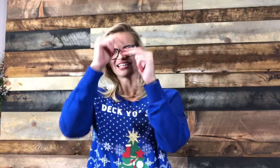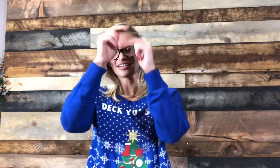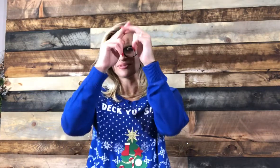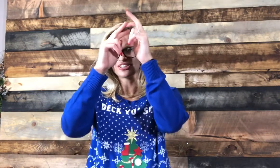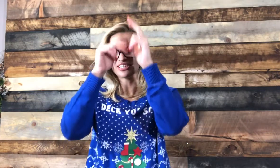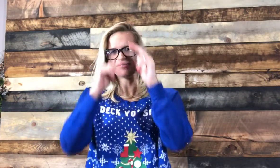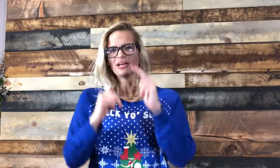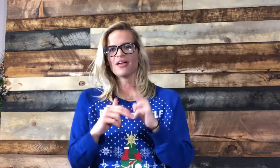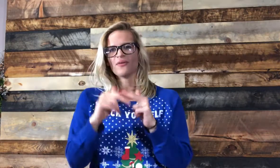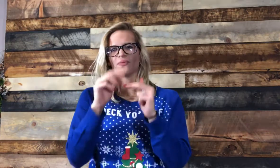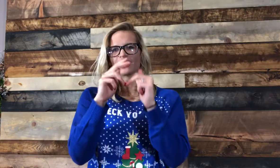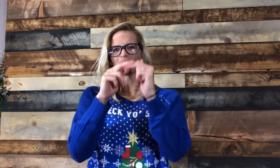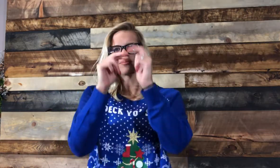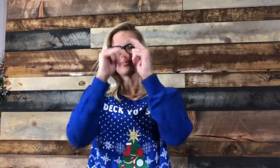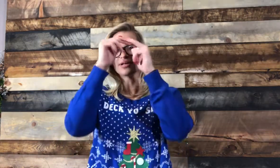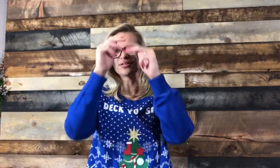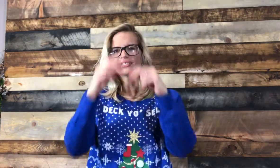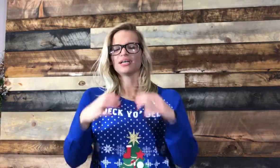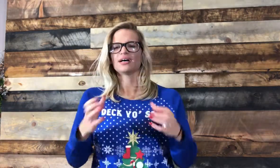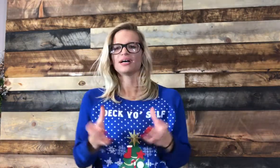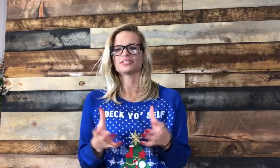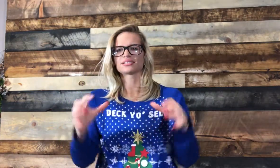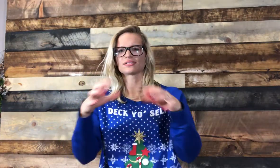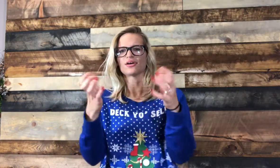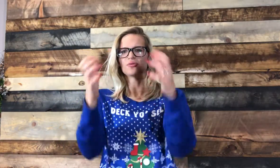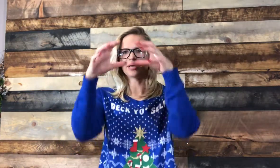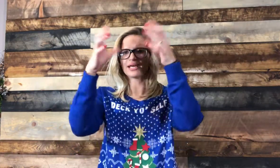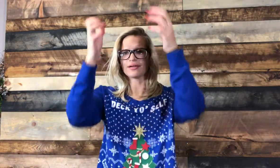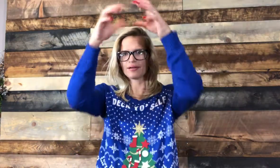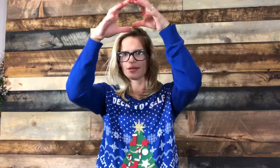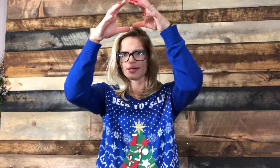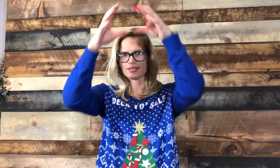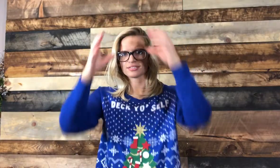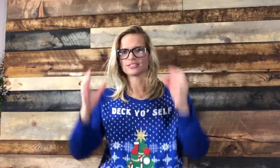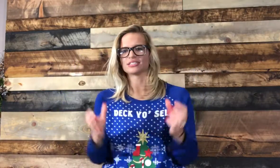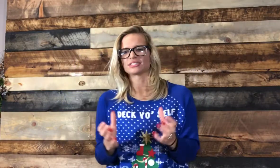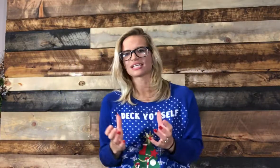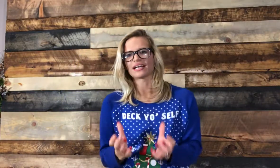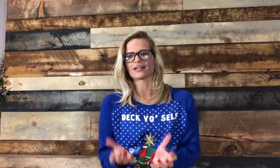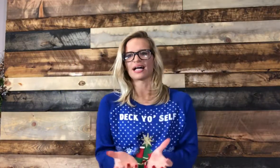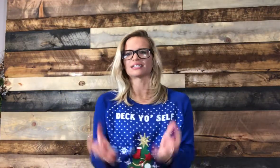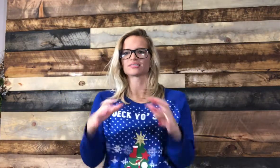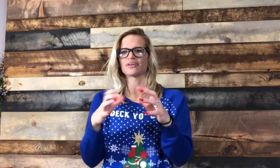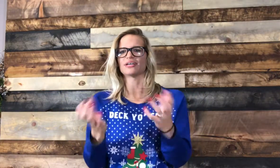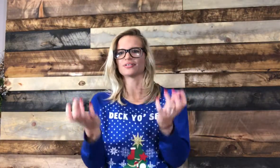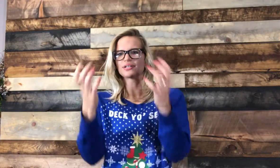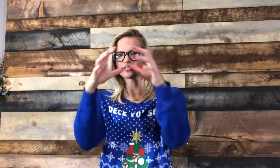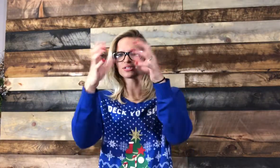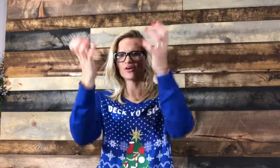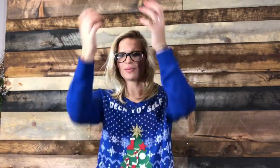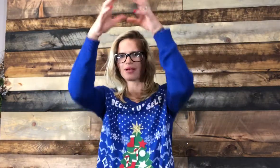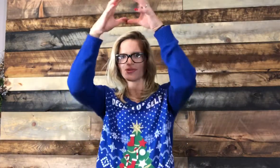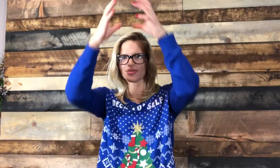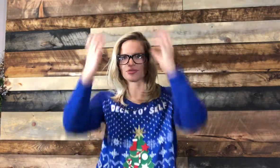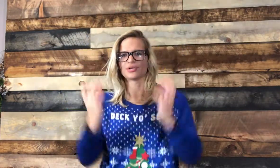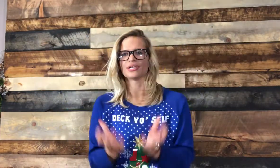like you're building them. We can build a snowman. So you just kind of classify your little snowman with three